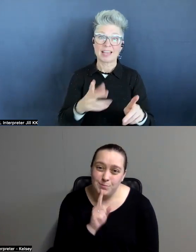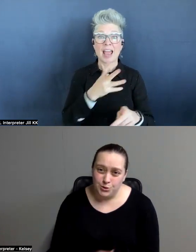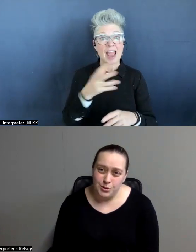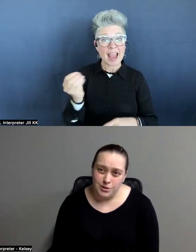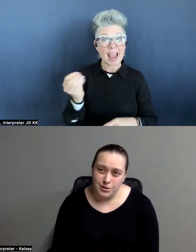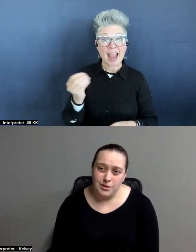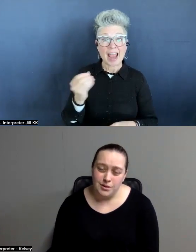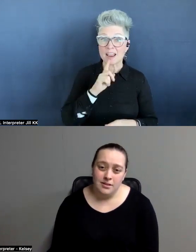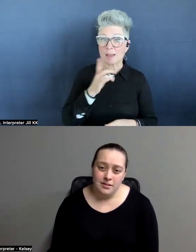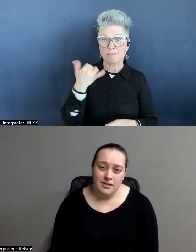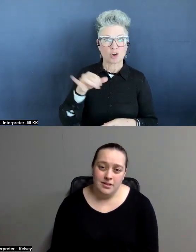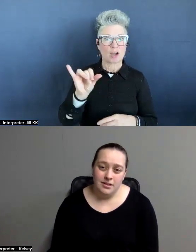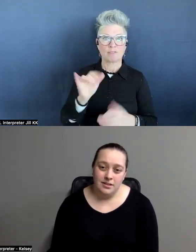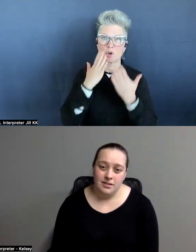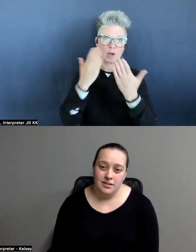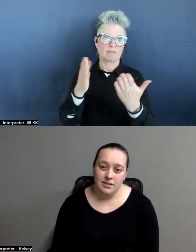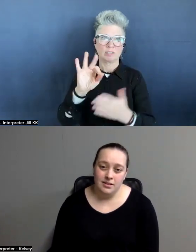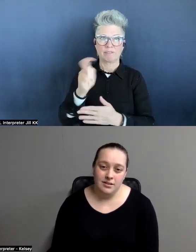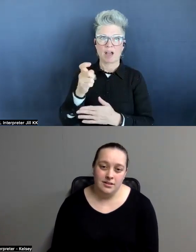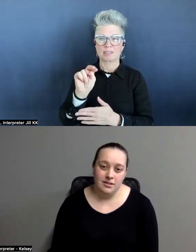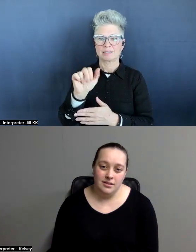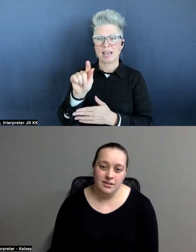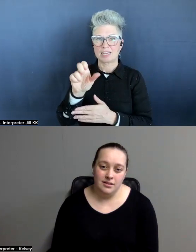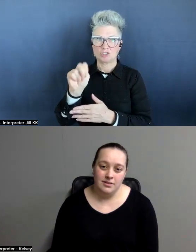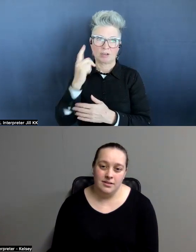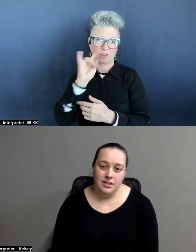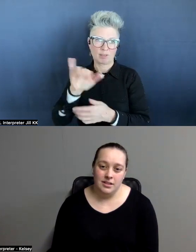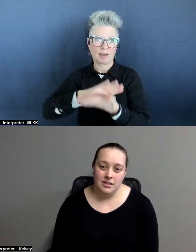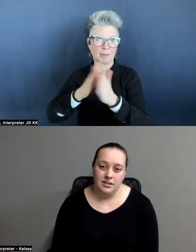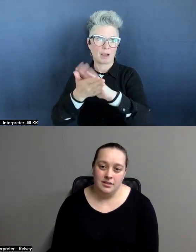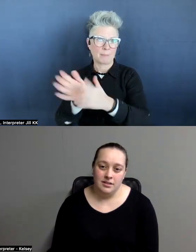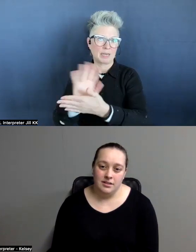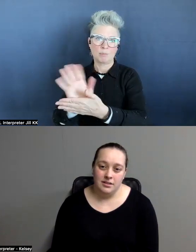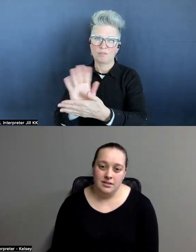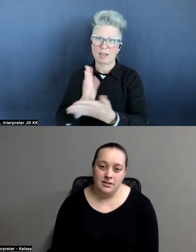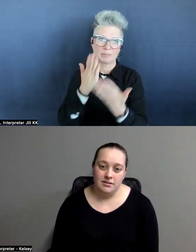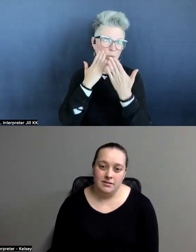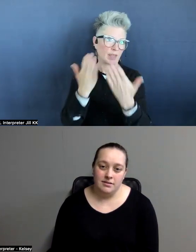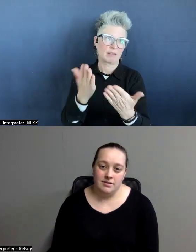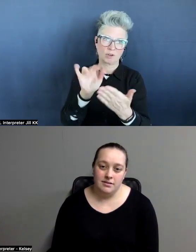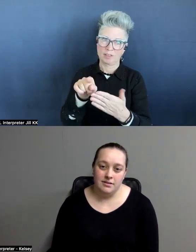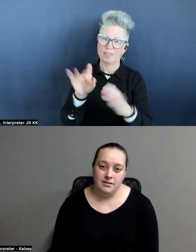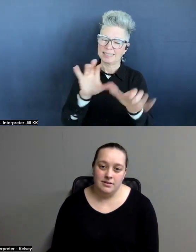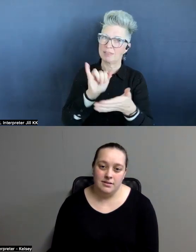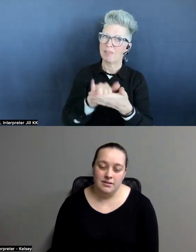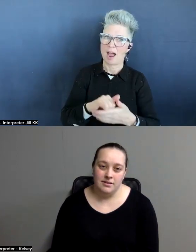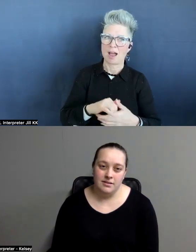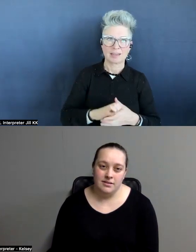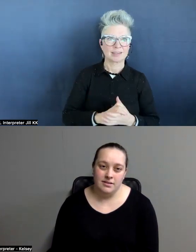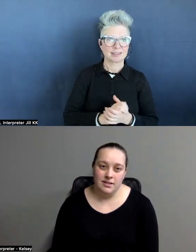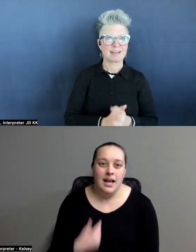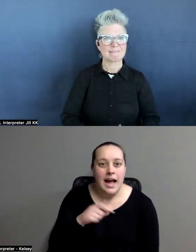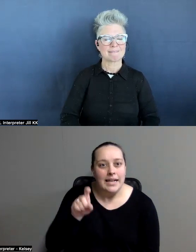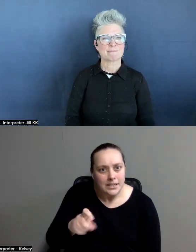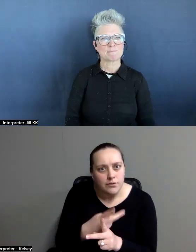am forever grateful to Fox Nation for turning it into a movie. I just, I am so thankful that they did that. I need to figure